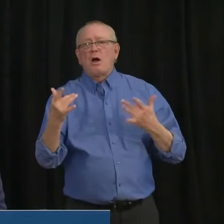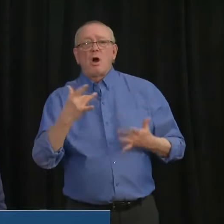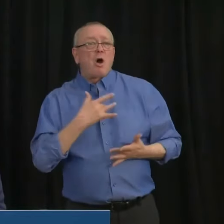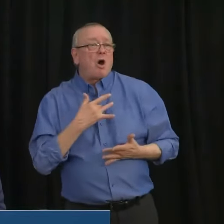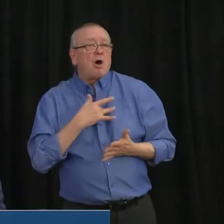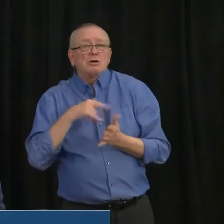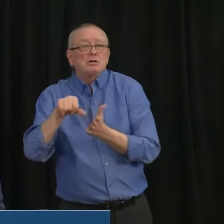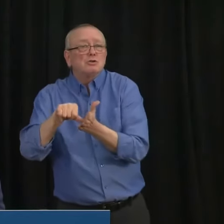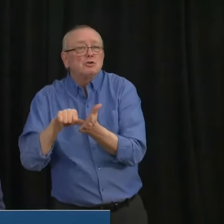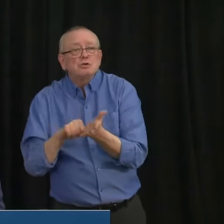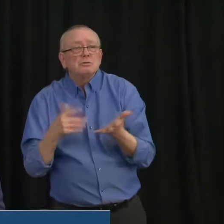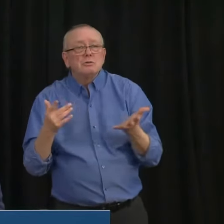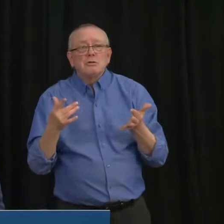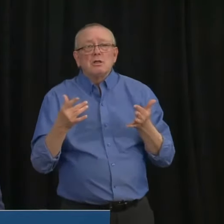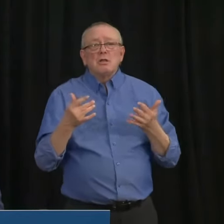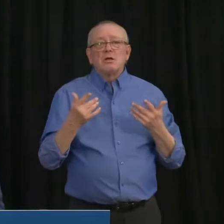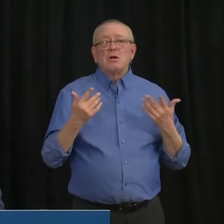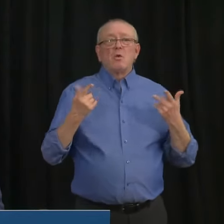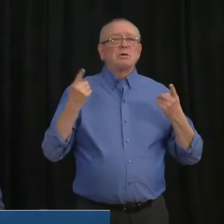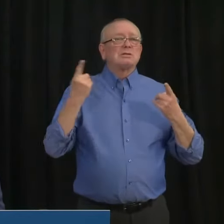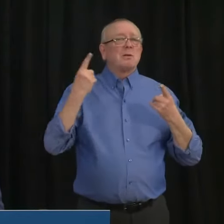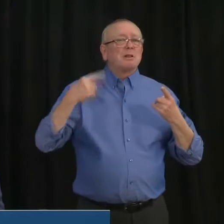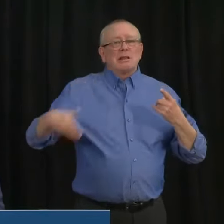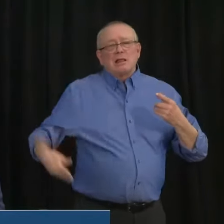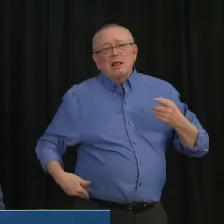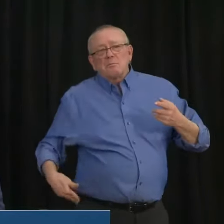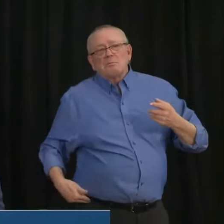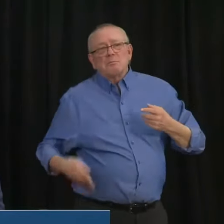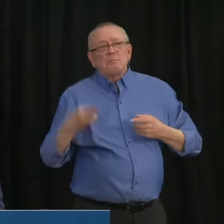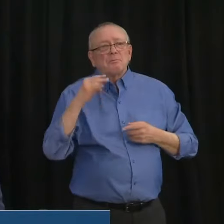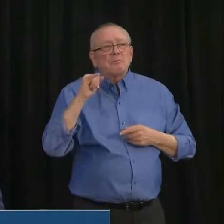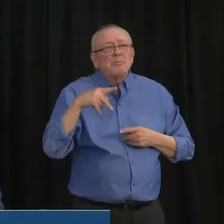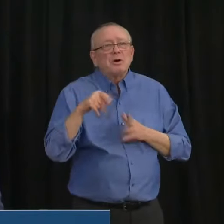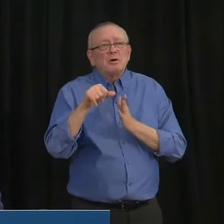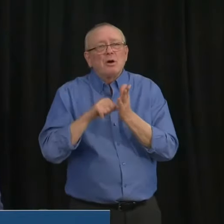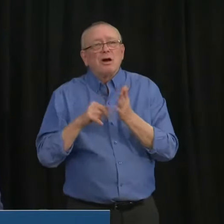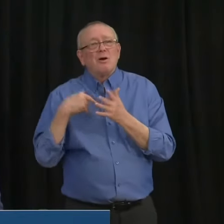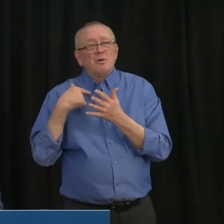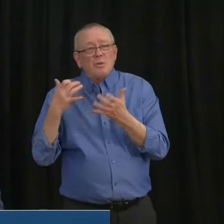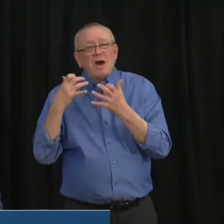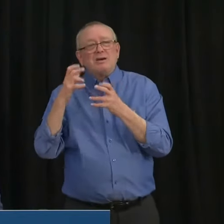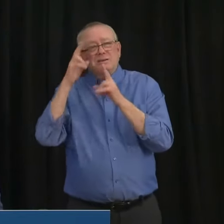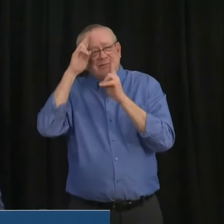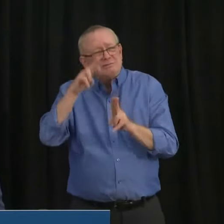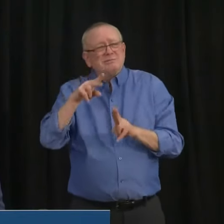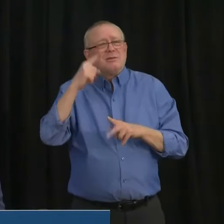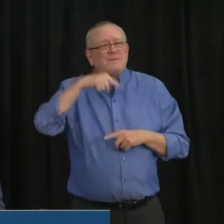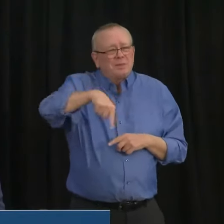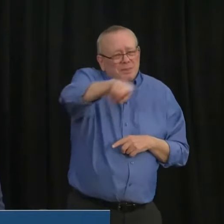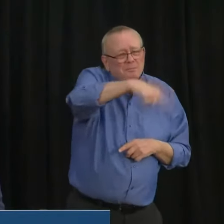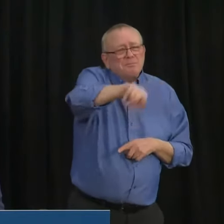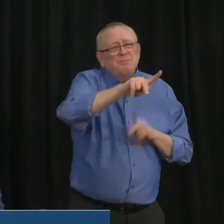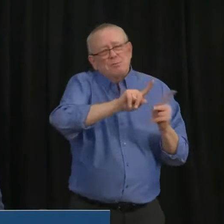heart surgery, this is about them. It's not about,